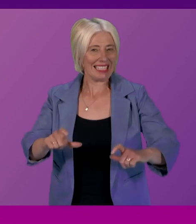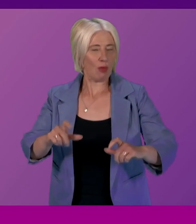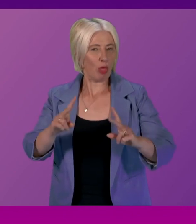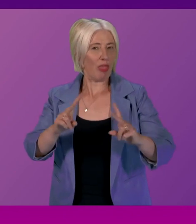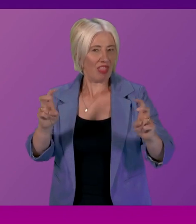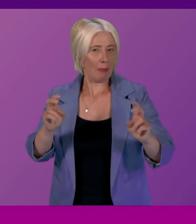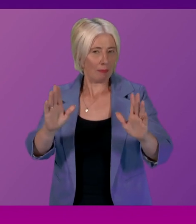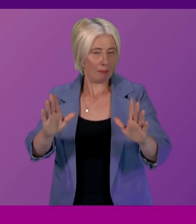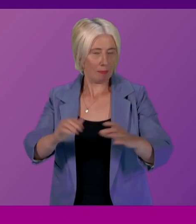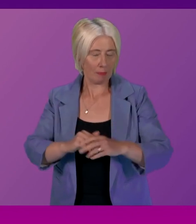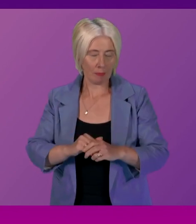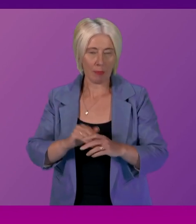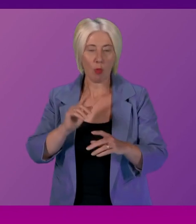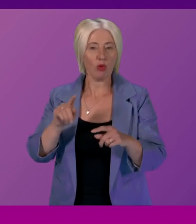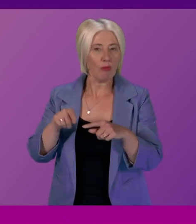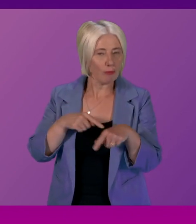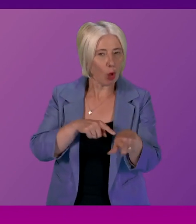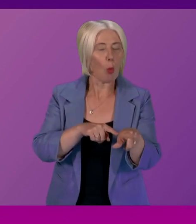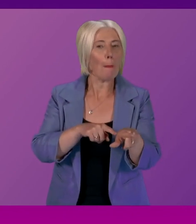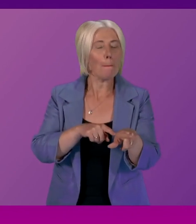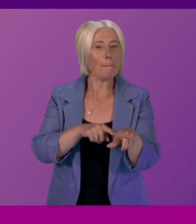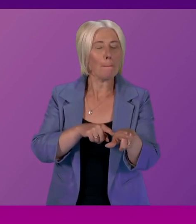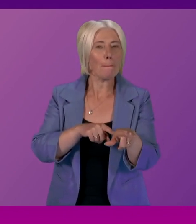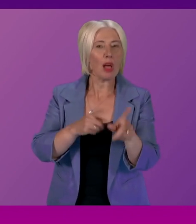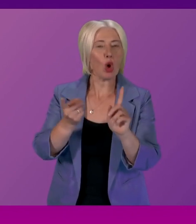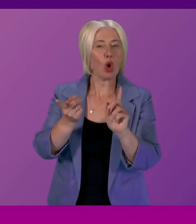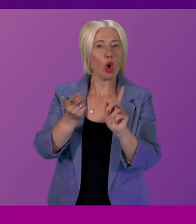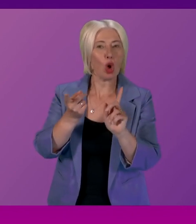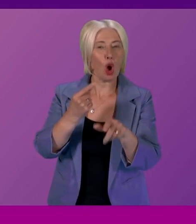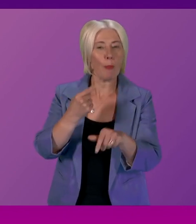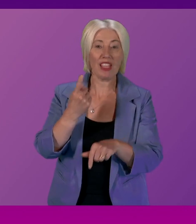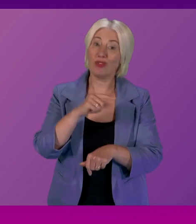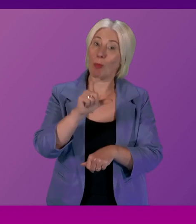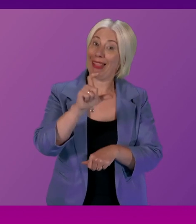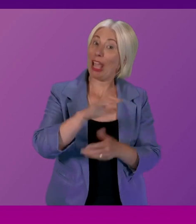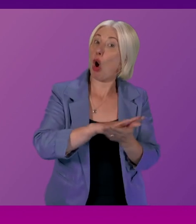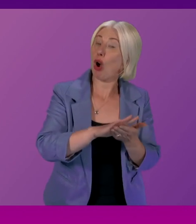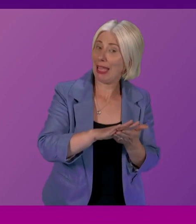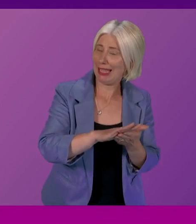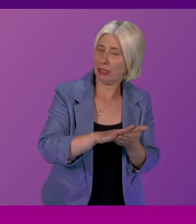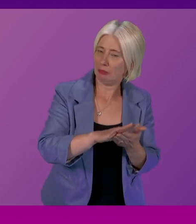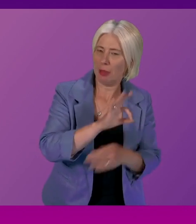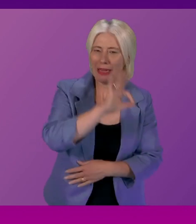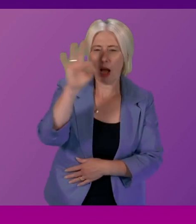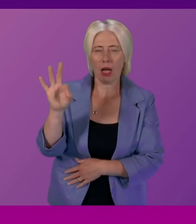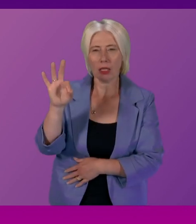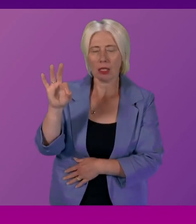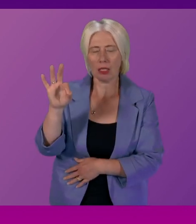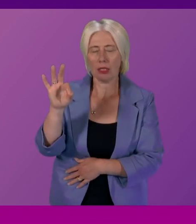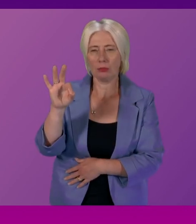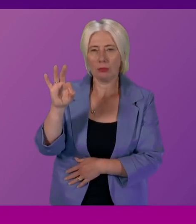and I would follow up from the comments that the question that Claire Hohe asked around the